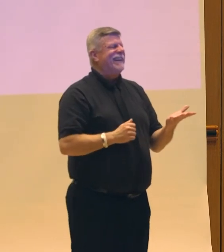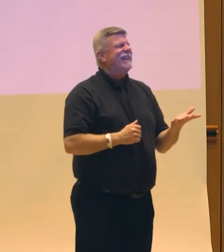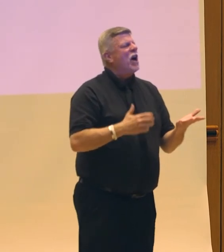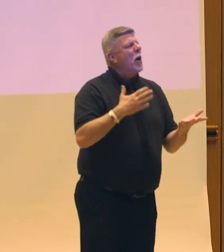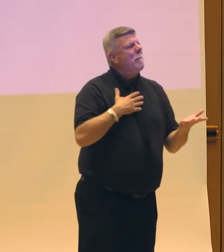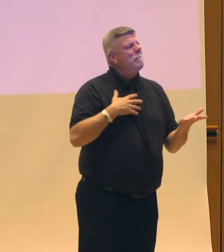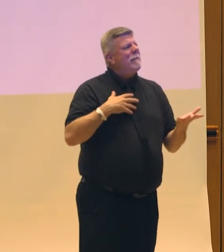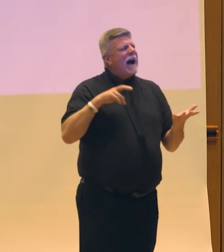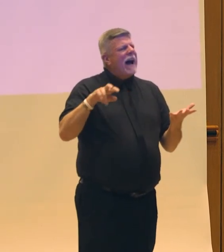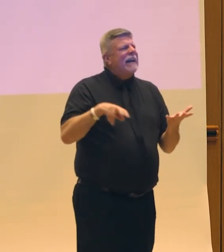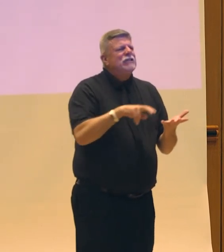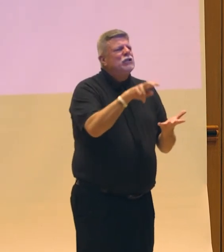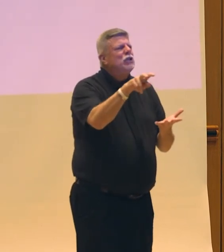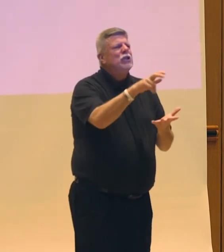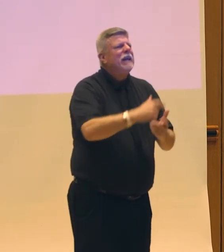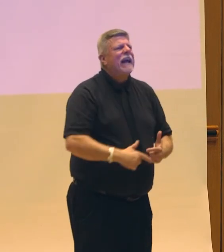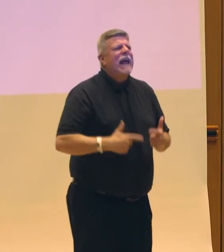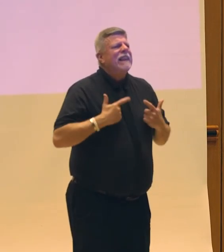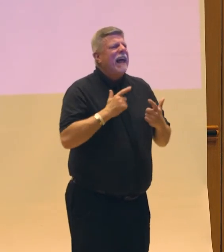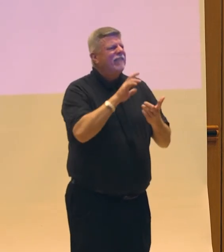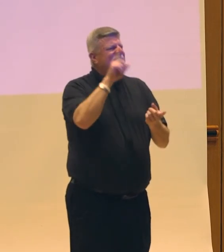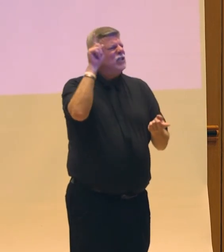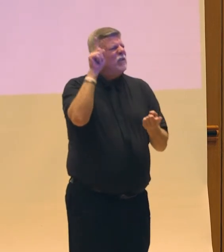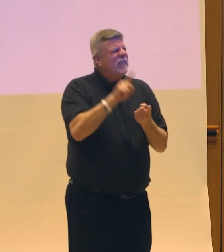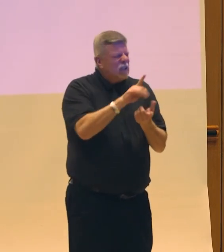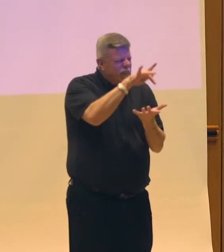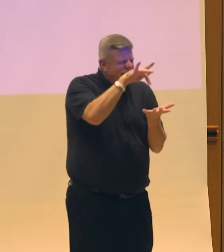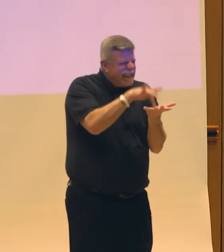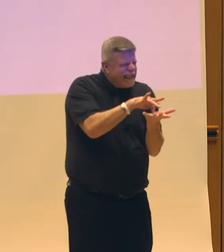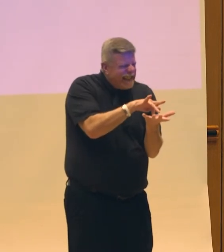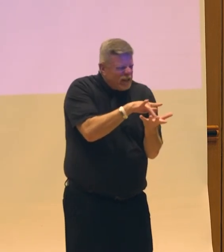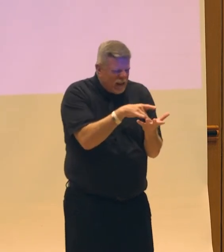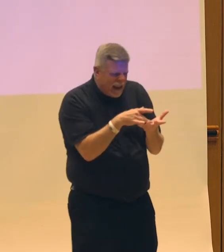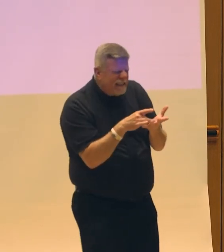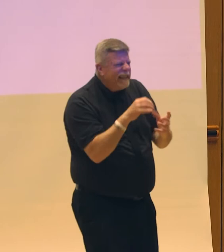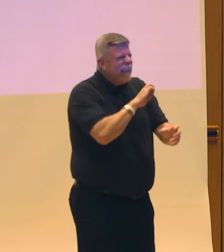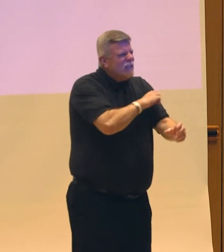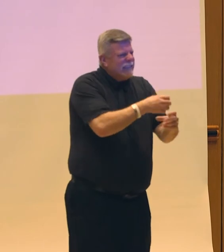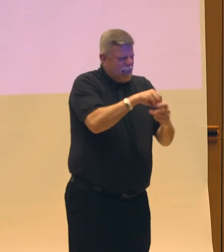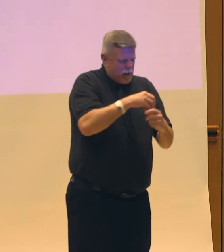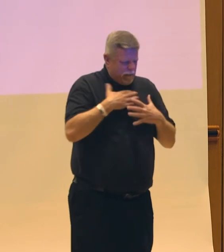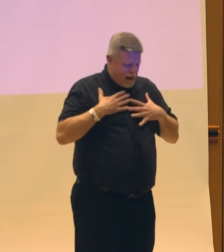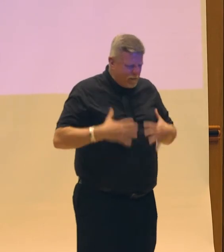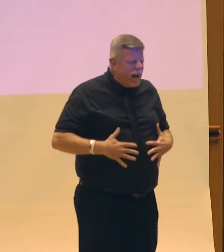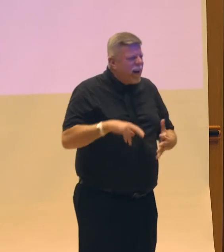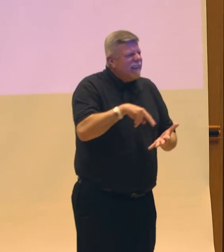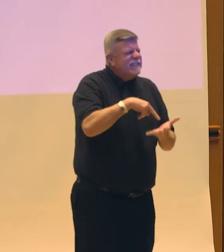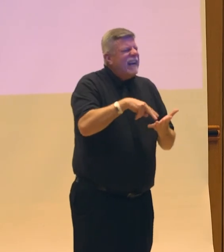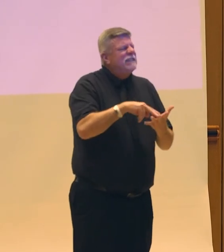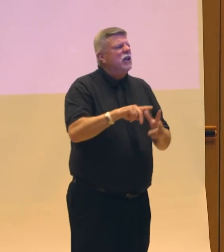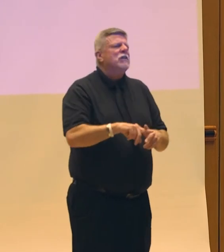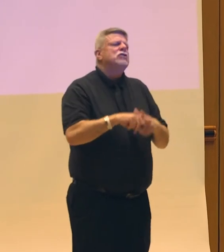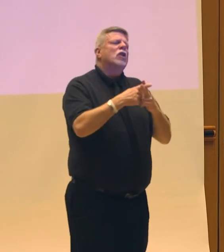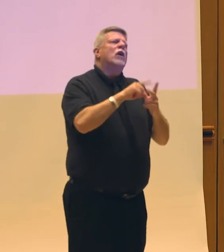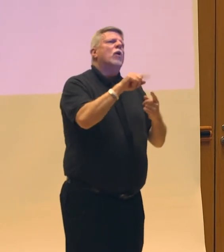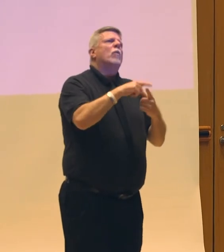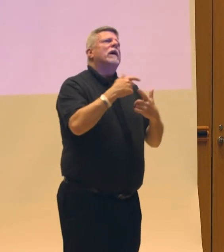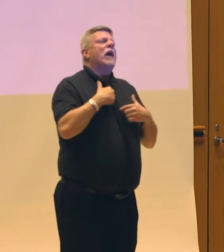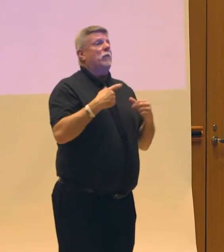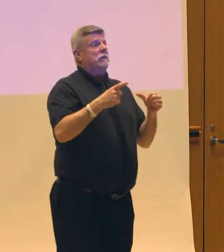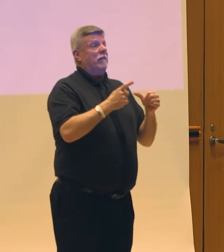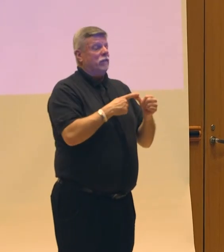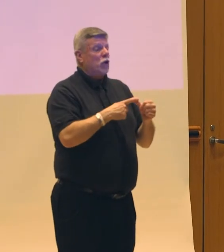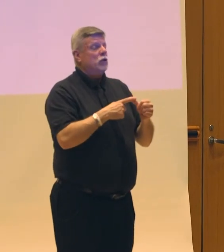My journey into decentralizing Eurocentricity in my dancing body began when I was primarily dancing or an